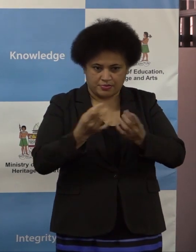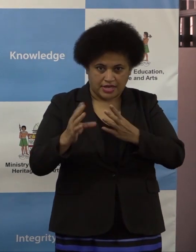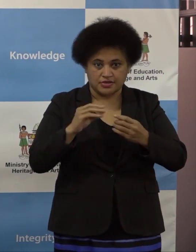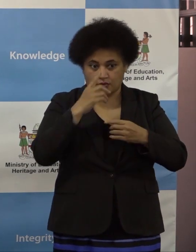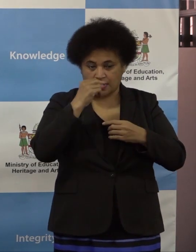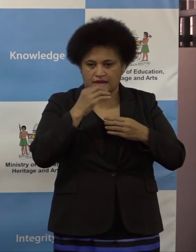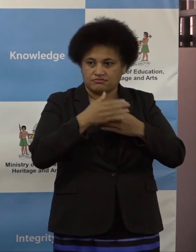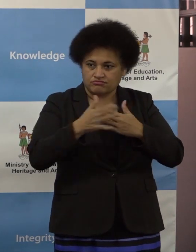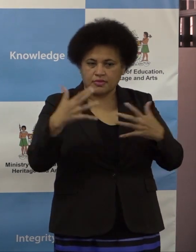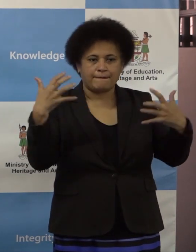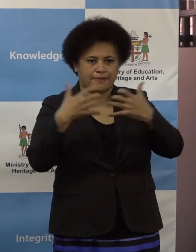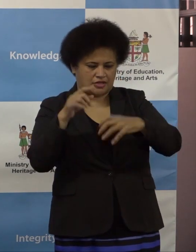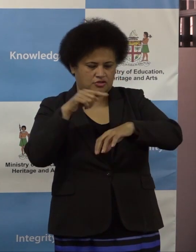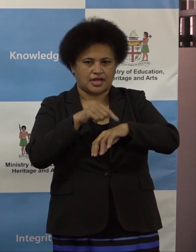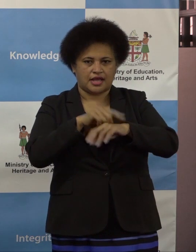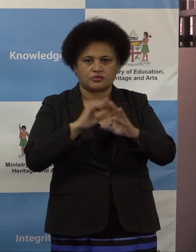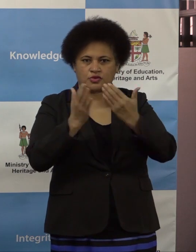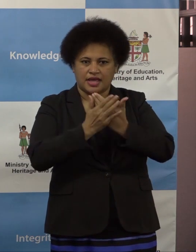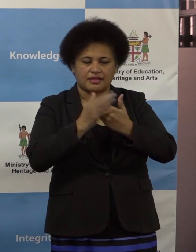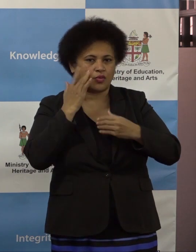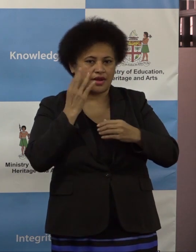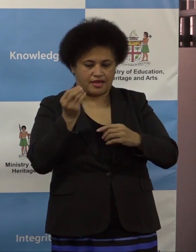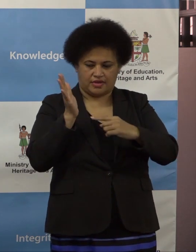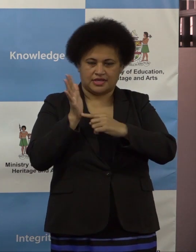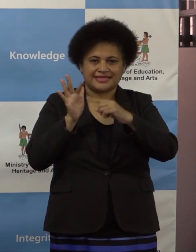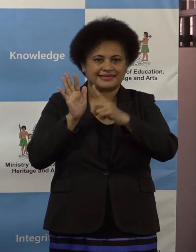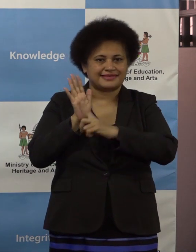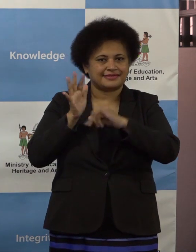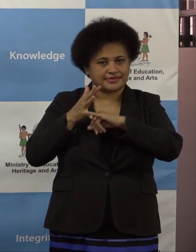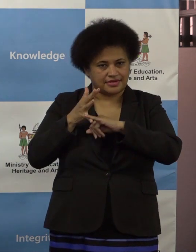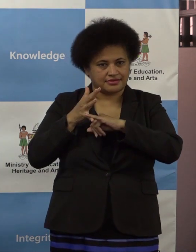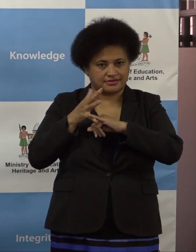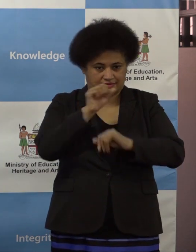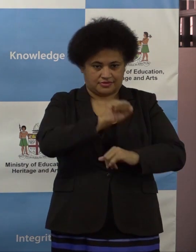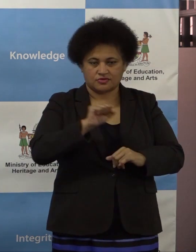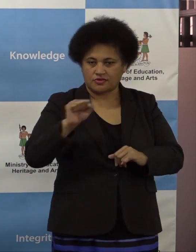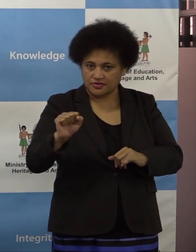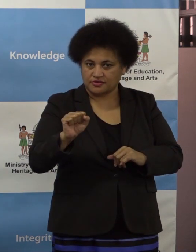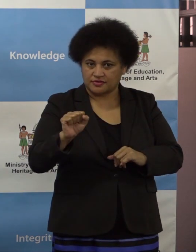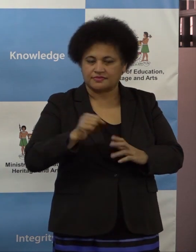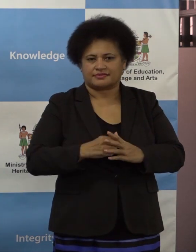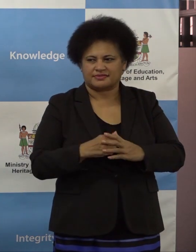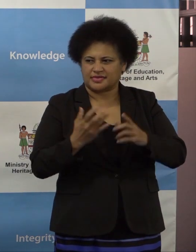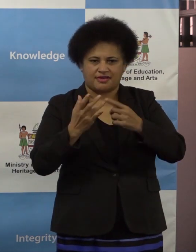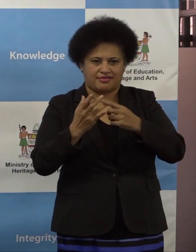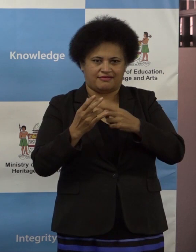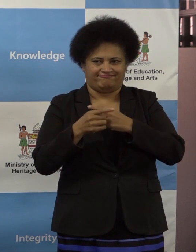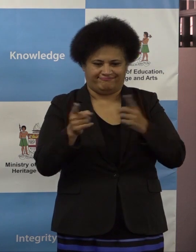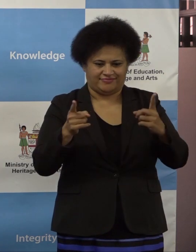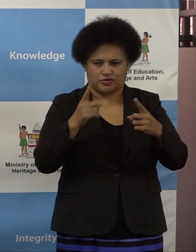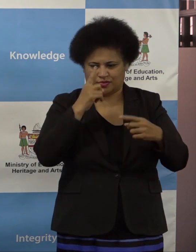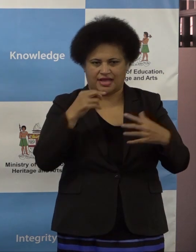scholarships and TELTS decision. The Ministry of Health and Medical Services has confirmed